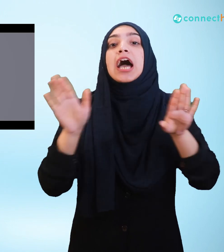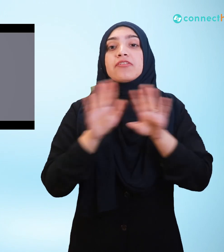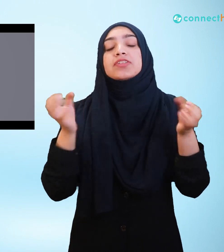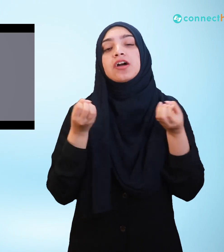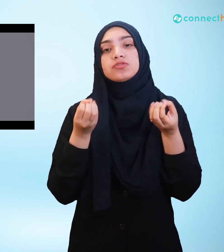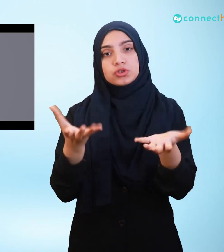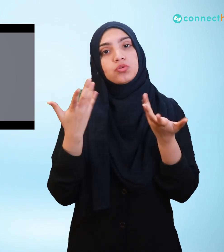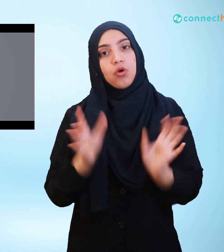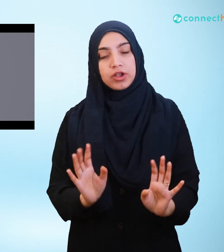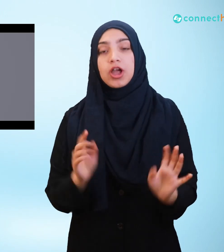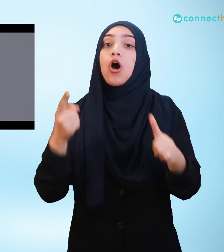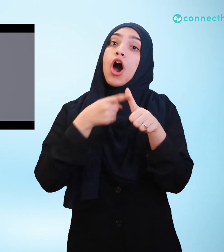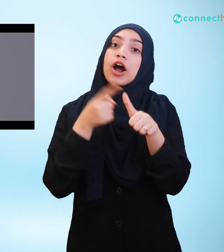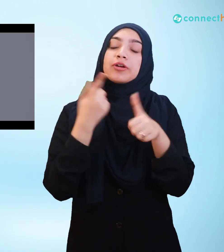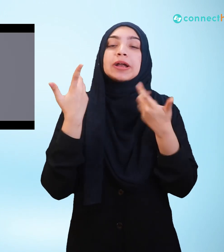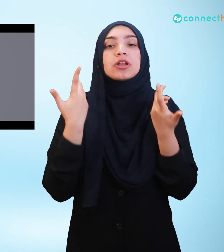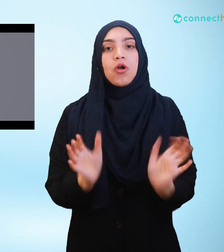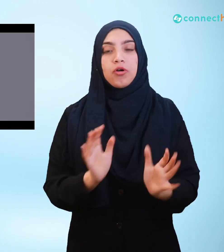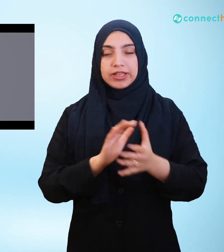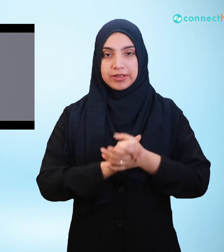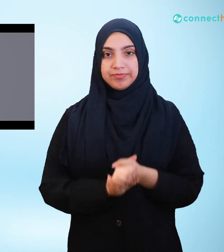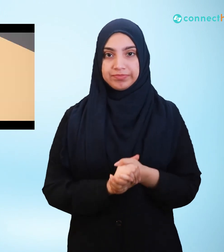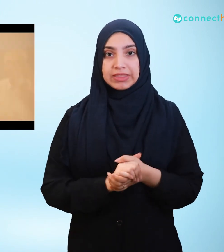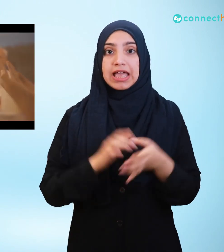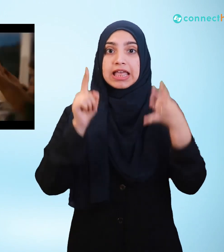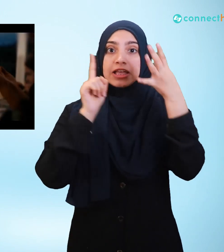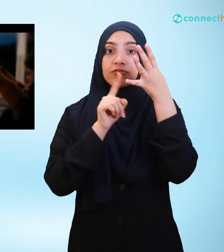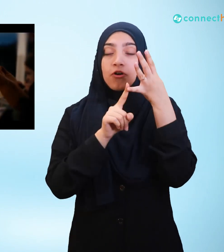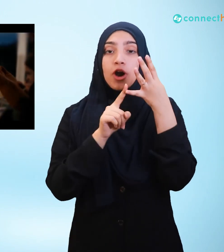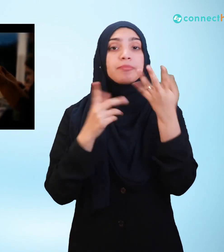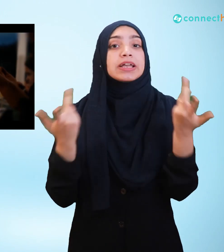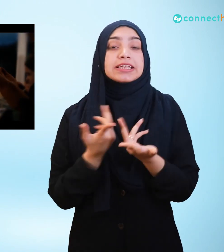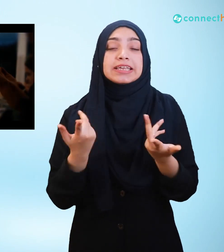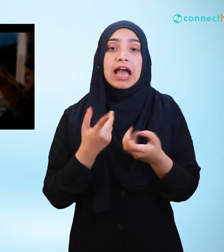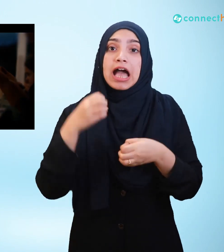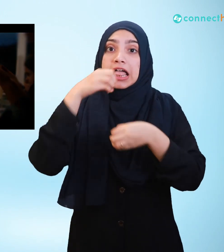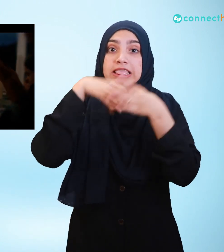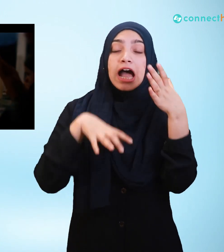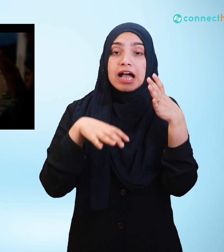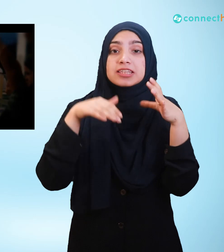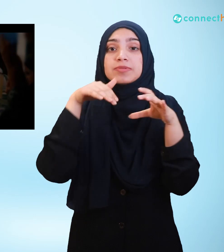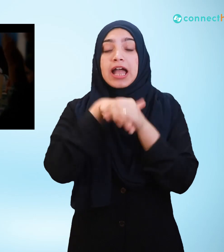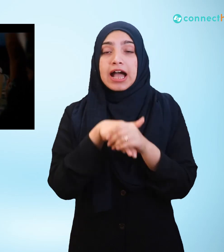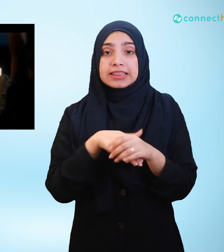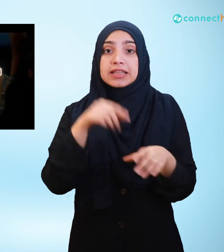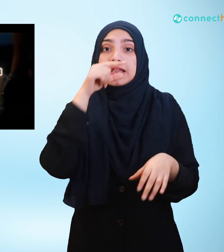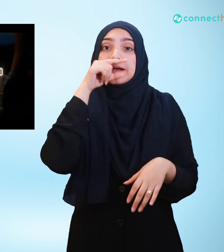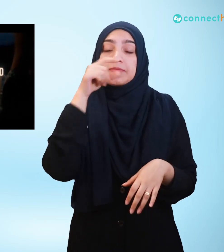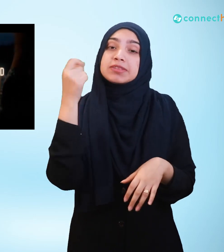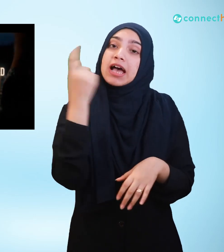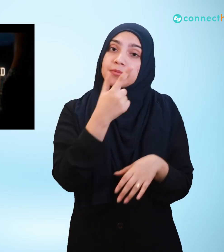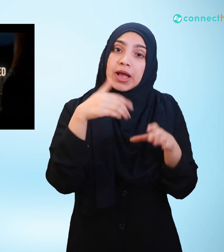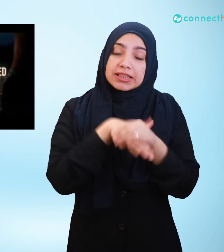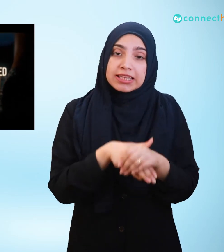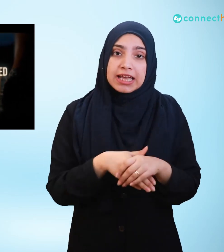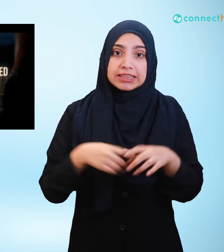Stage 4 During the last 10 days of fasting in Ramadan, the body has become accustomed to the fasting process.